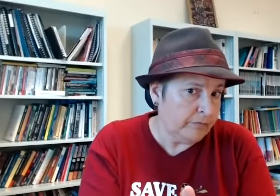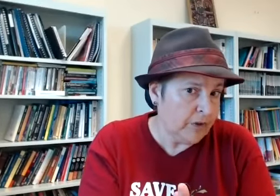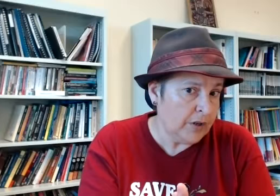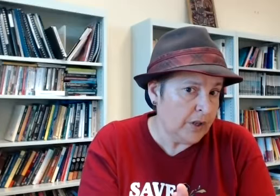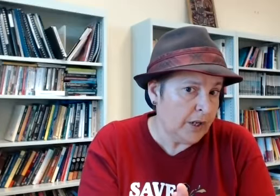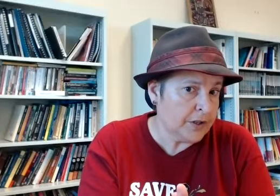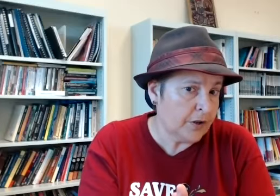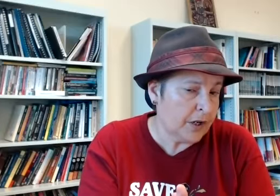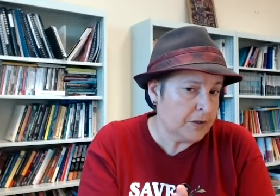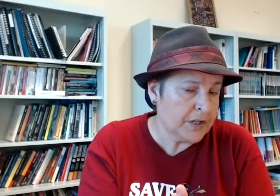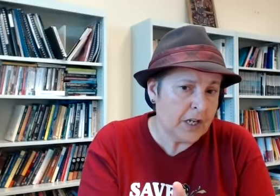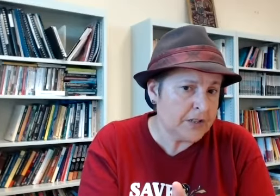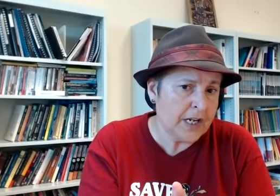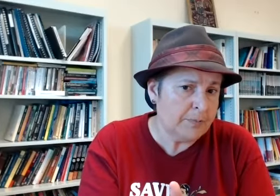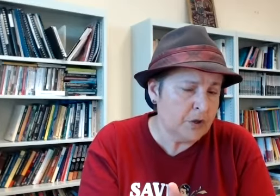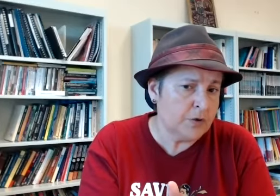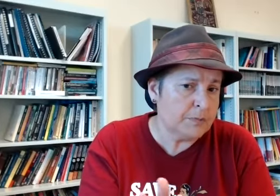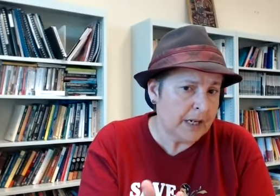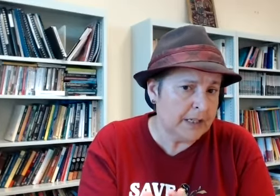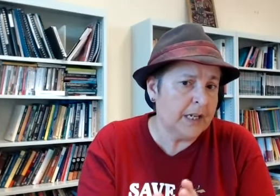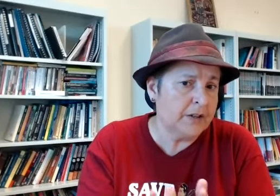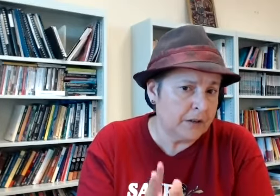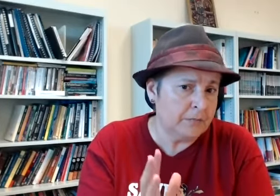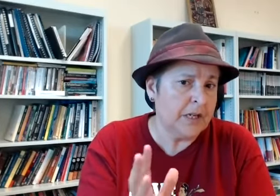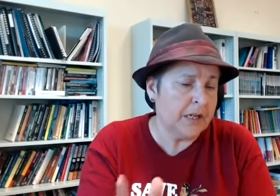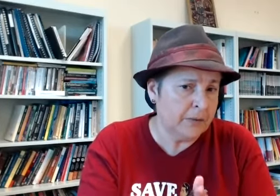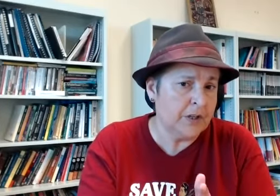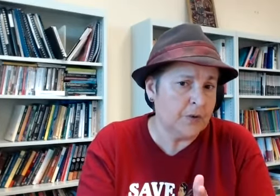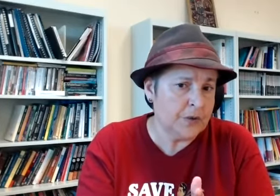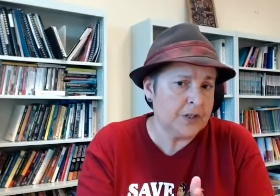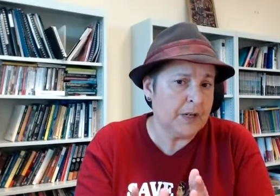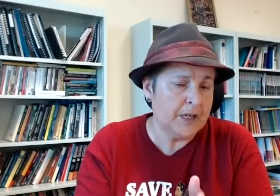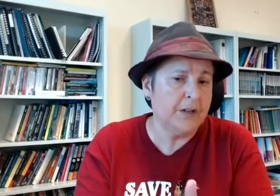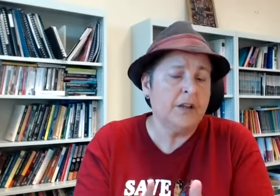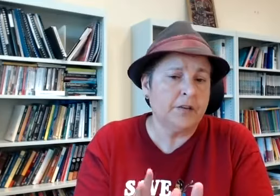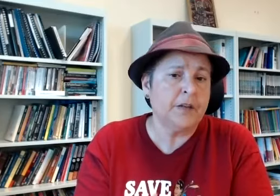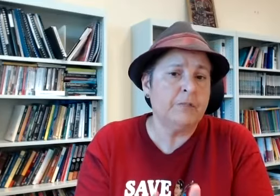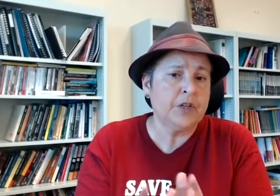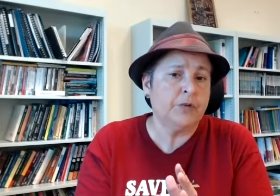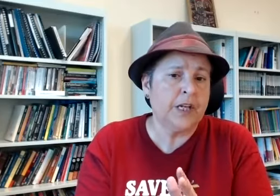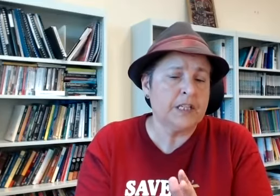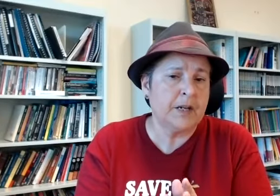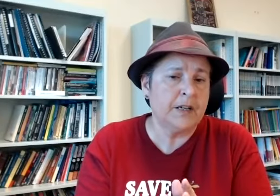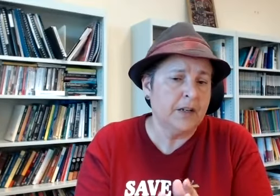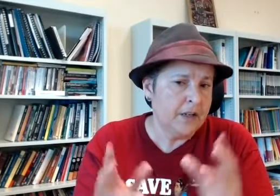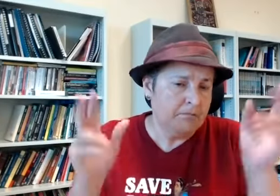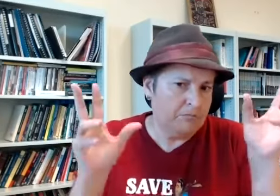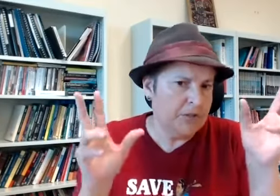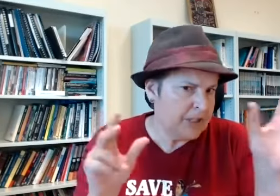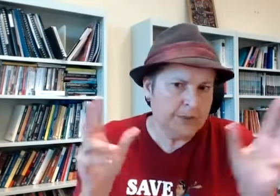yeah so that happened or is it mainly again that been again because it's been the theme generally has been disability